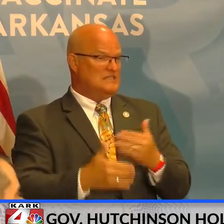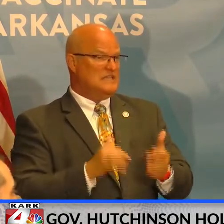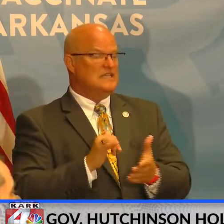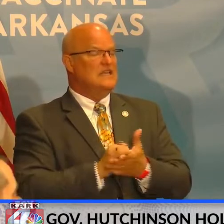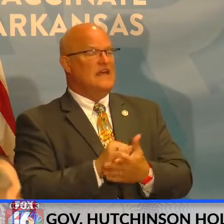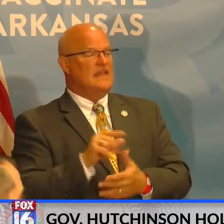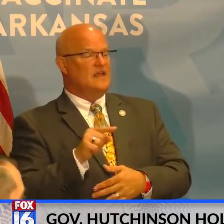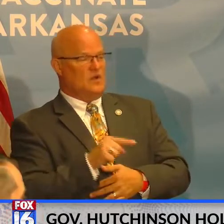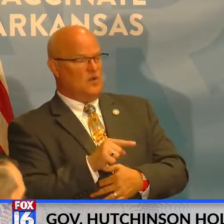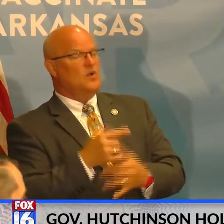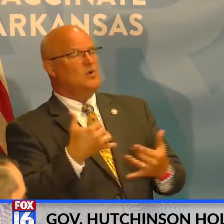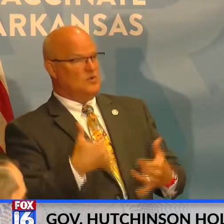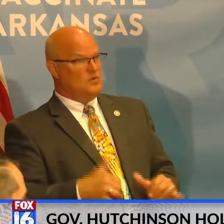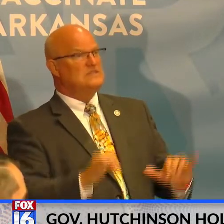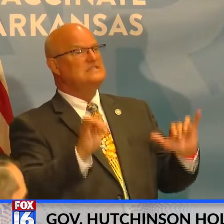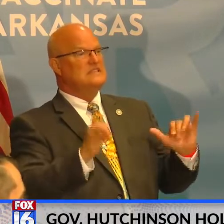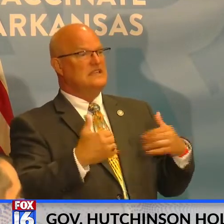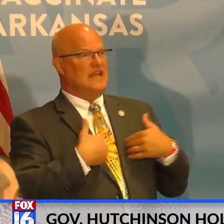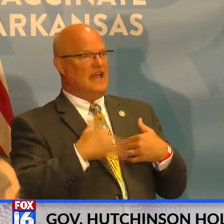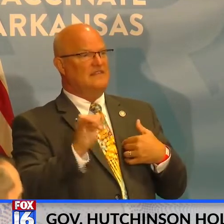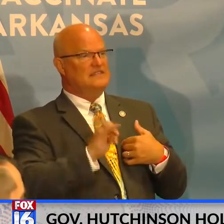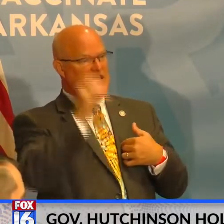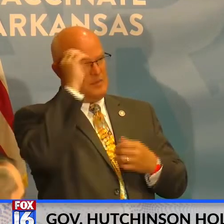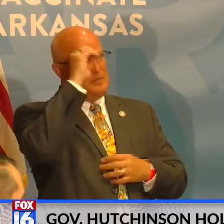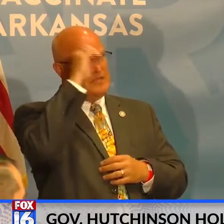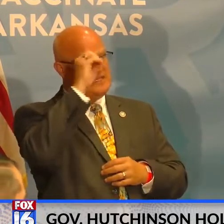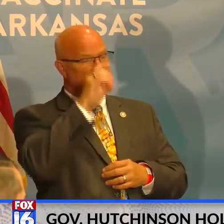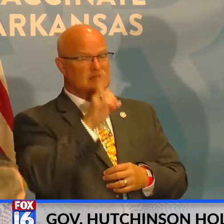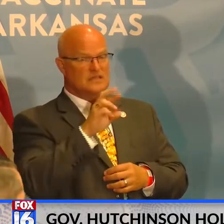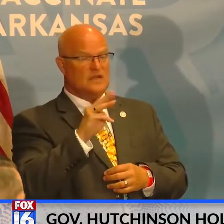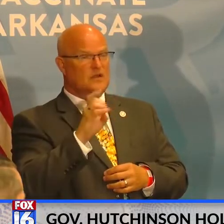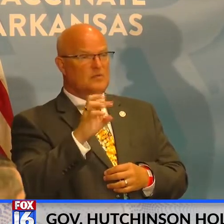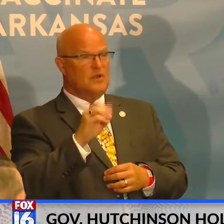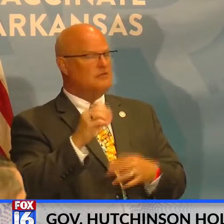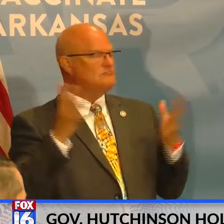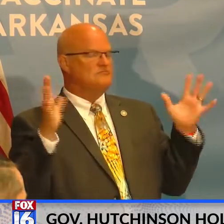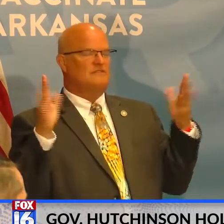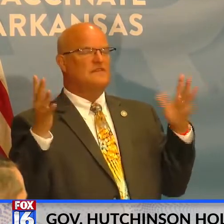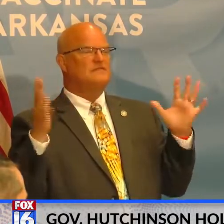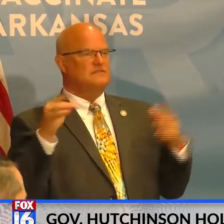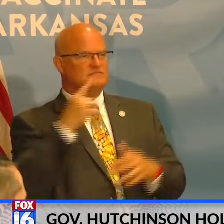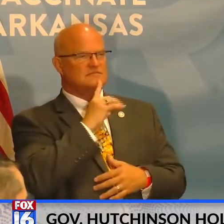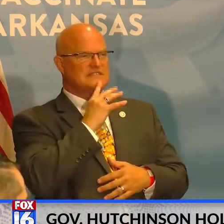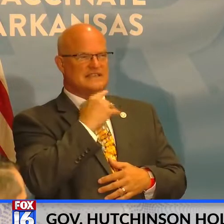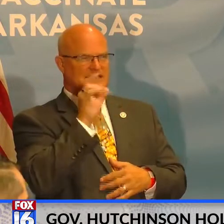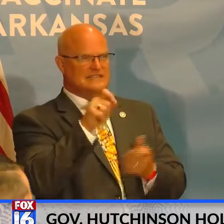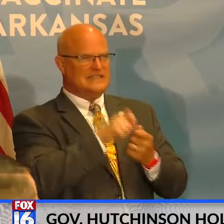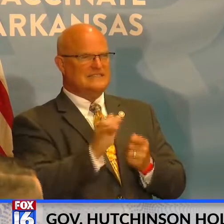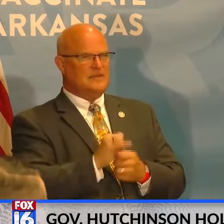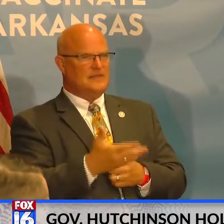will still have that same opinion. Dr. Romero, do you want all the points I was going to make? Okay.